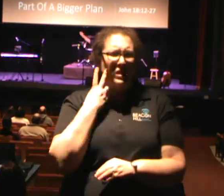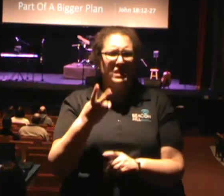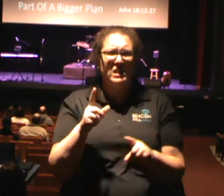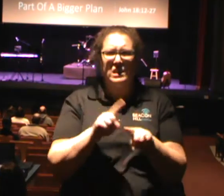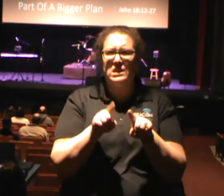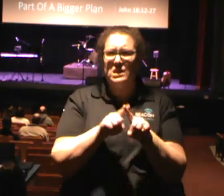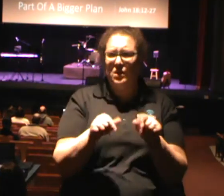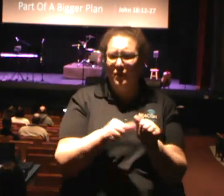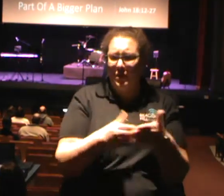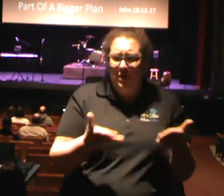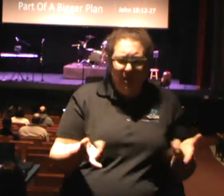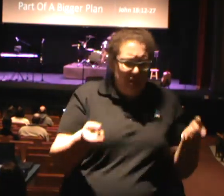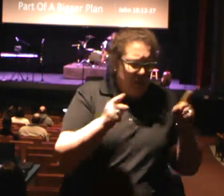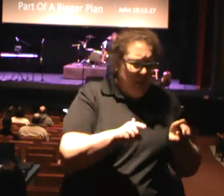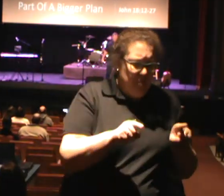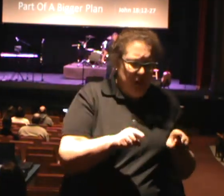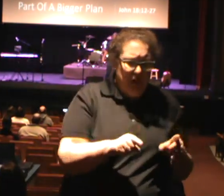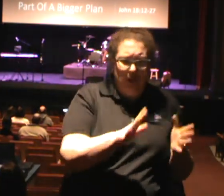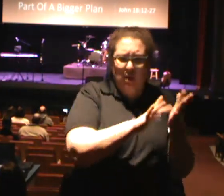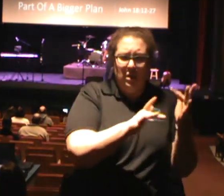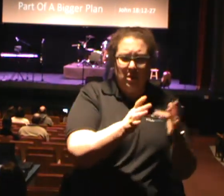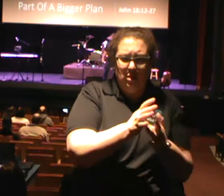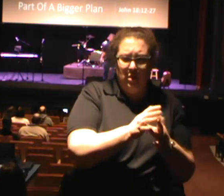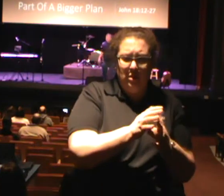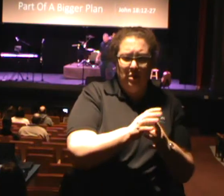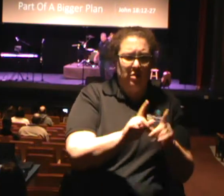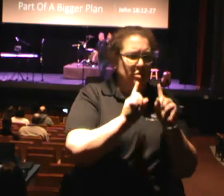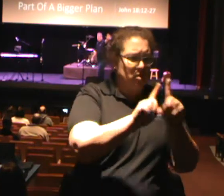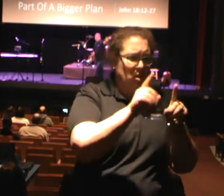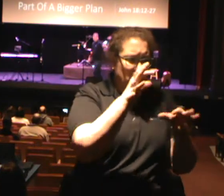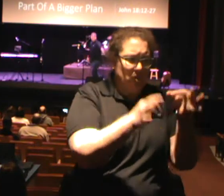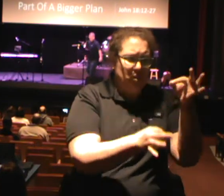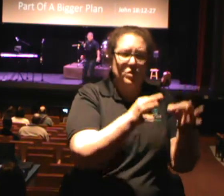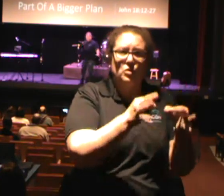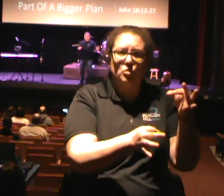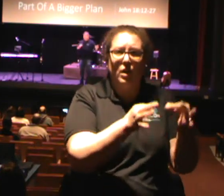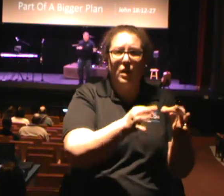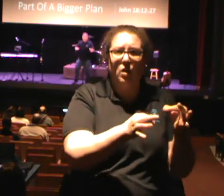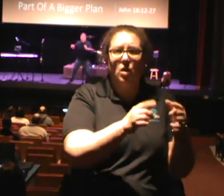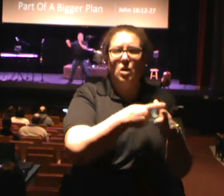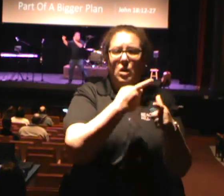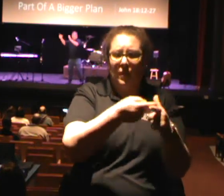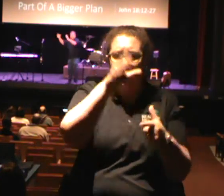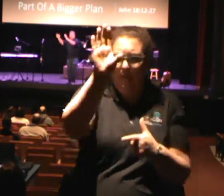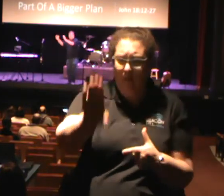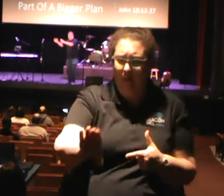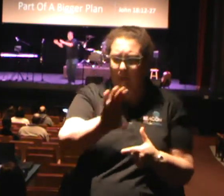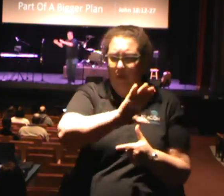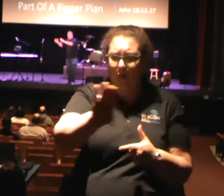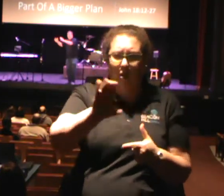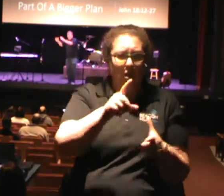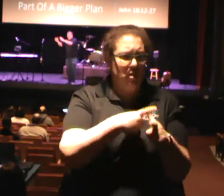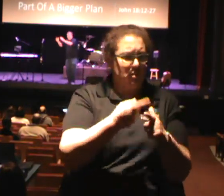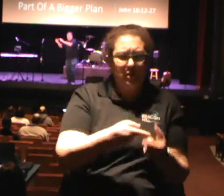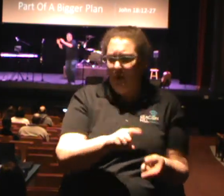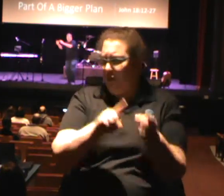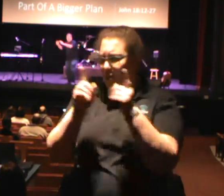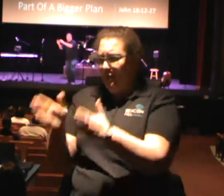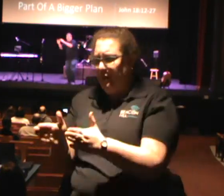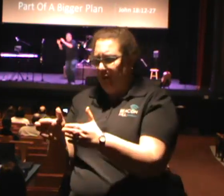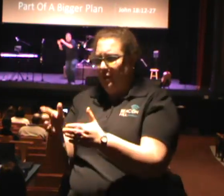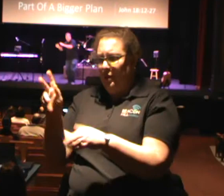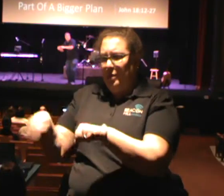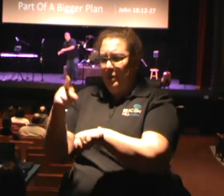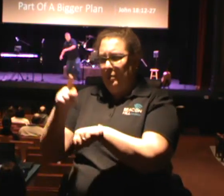like This Is Us. We see Jesus going to the trial, which is He's going to the cross. And then we bounce over to Peter and what